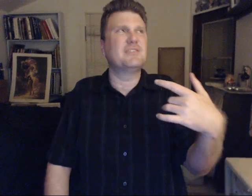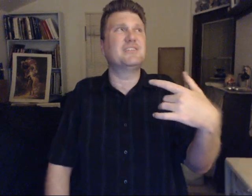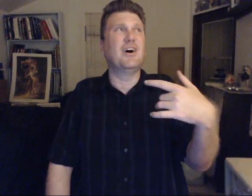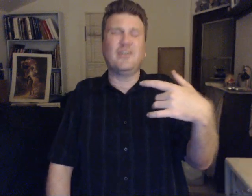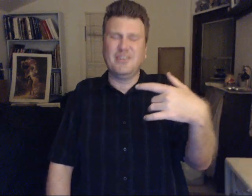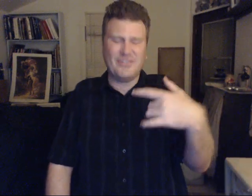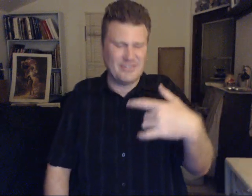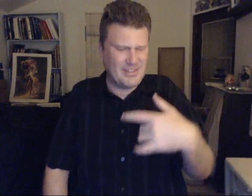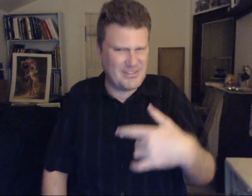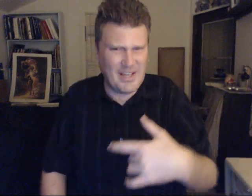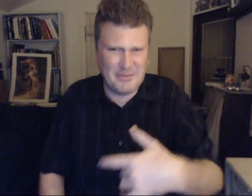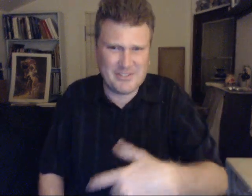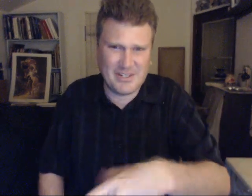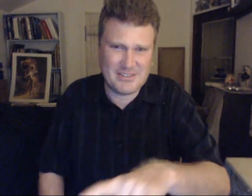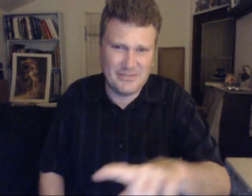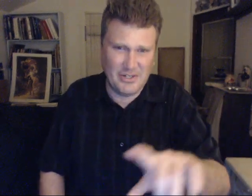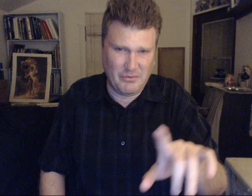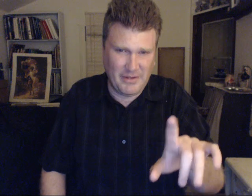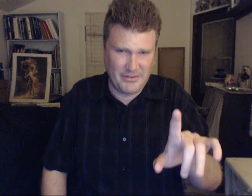tell easily because they have much negativity around them.